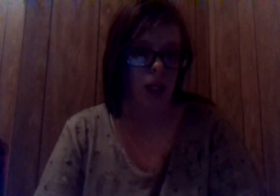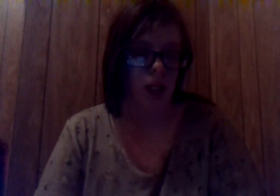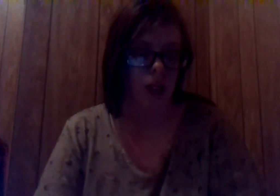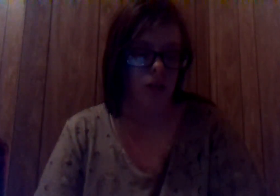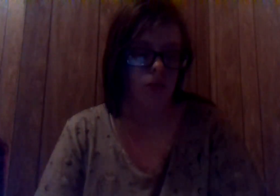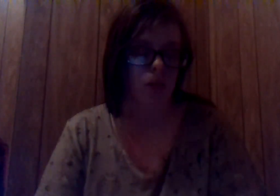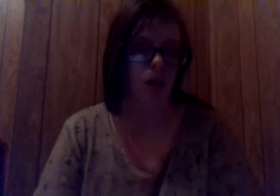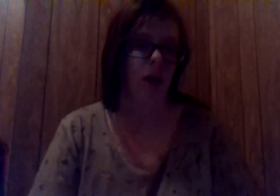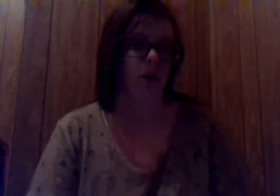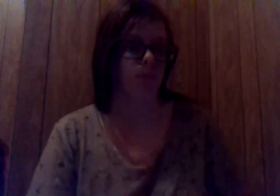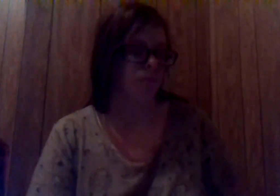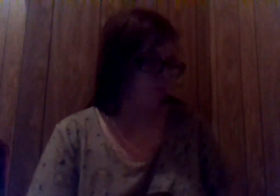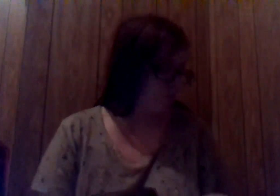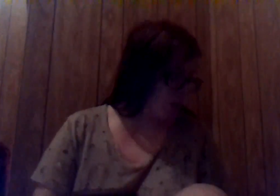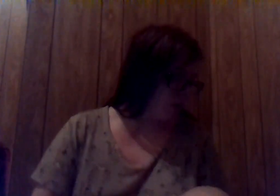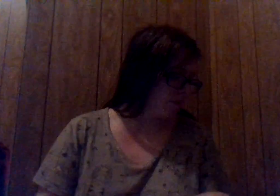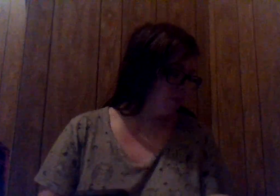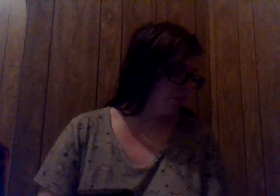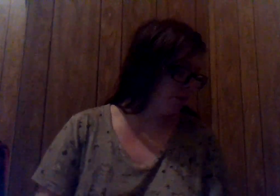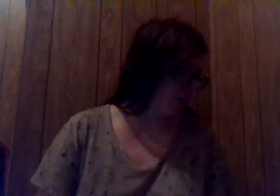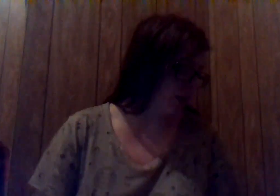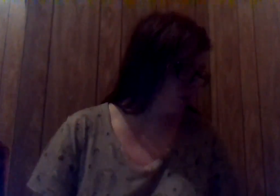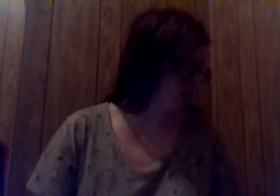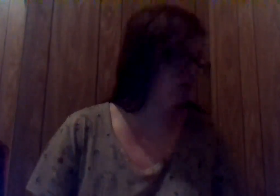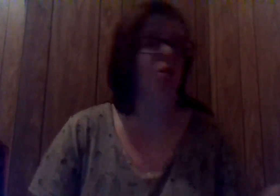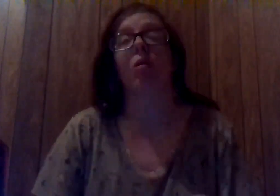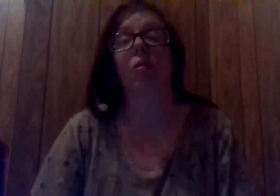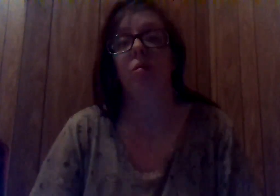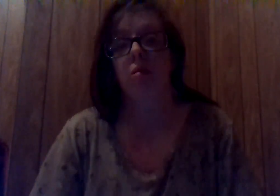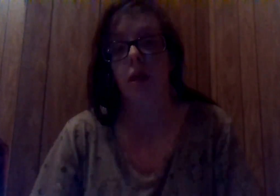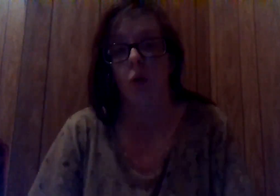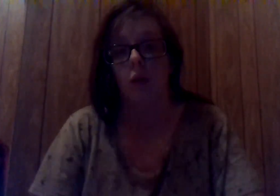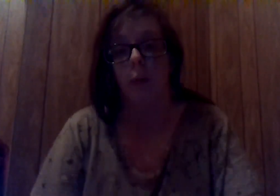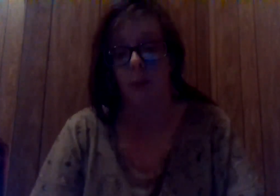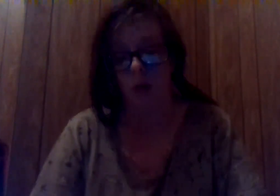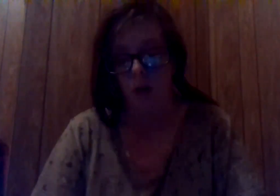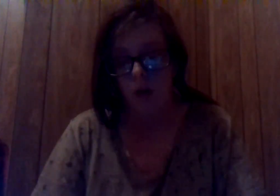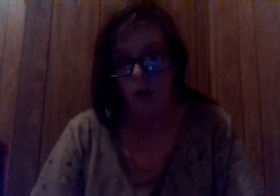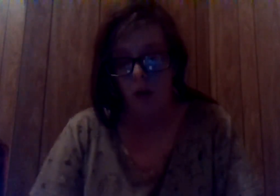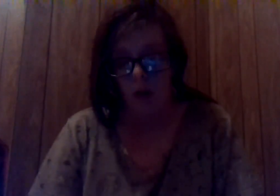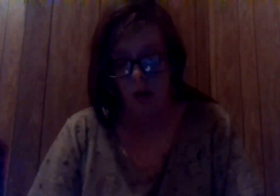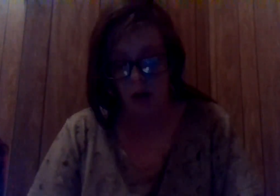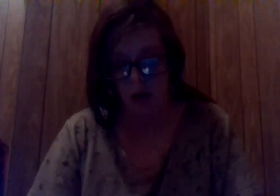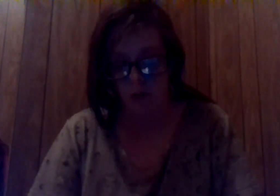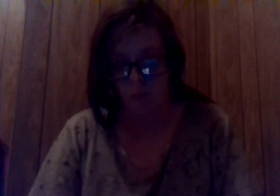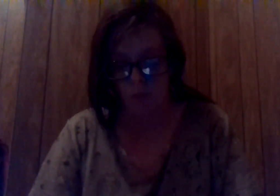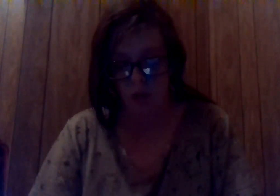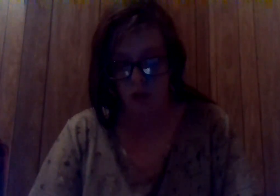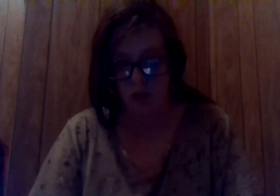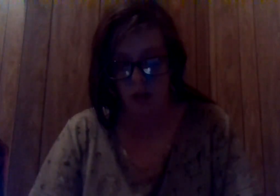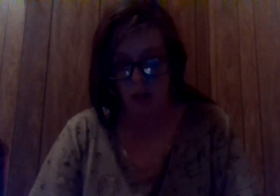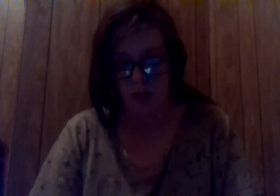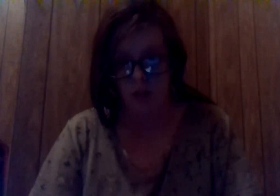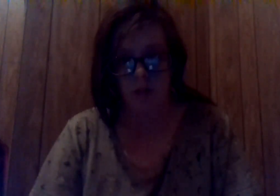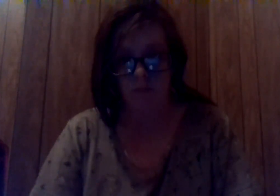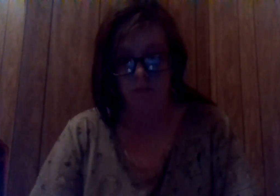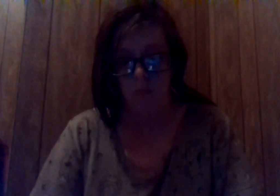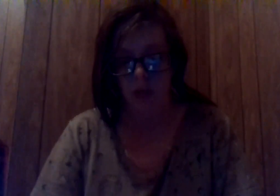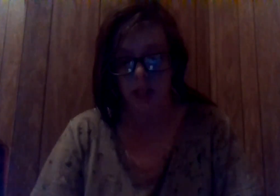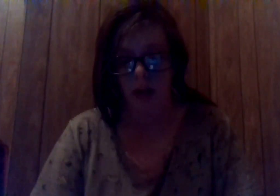emails to get a hold of people, which is pretty sad.